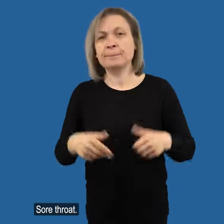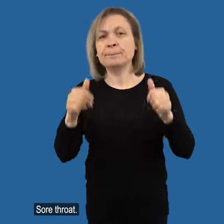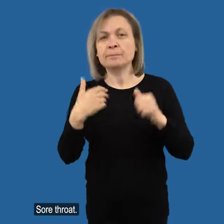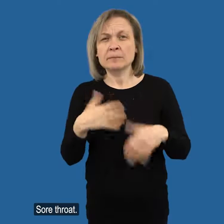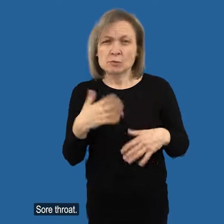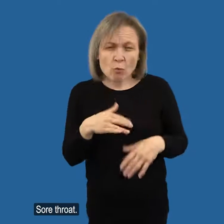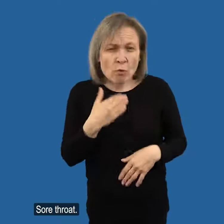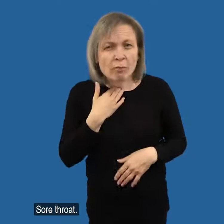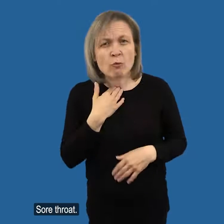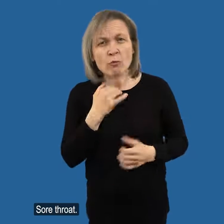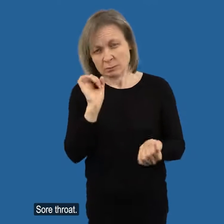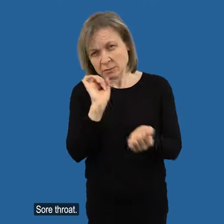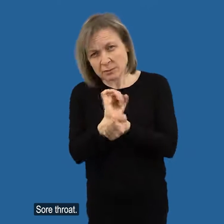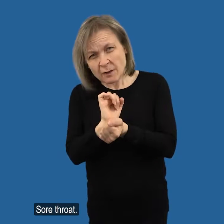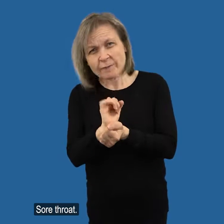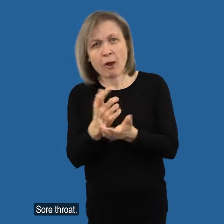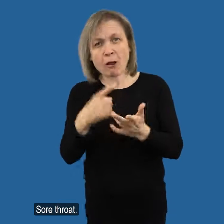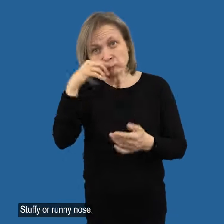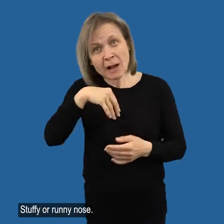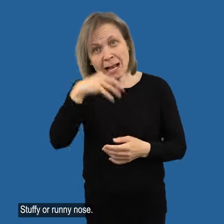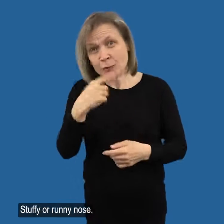Sore throat, stuffy or runny nose